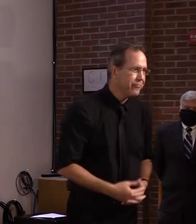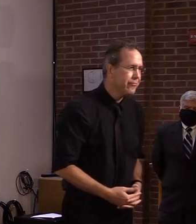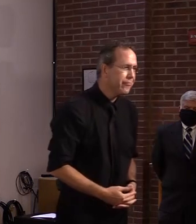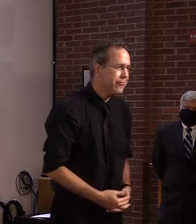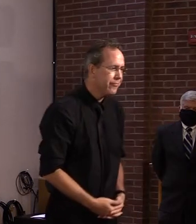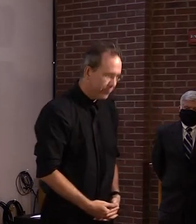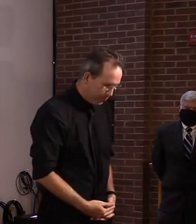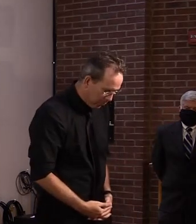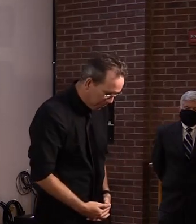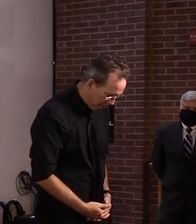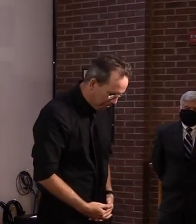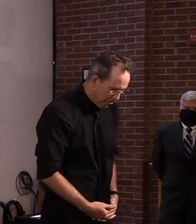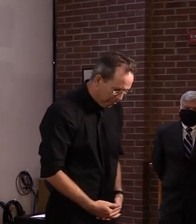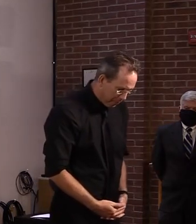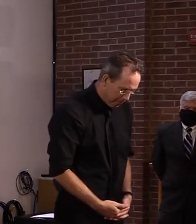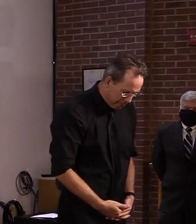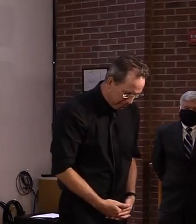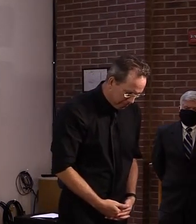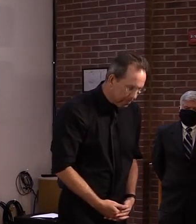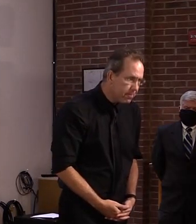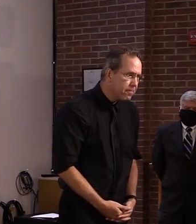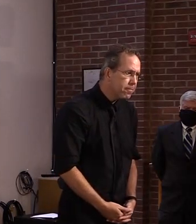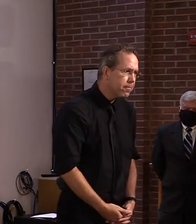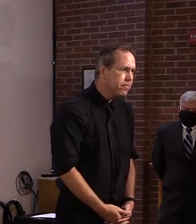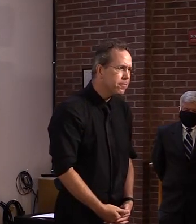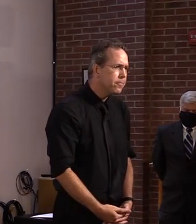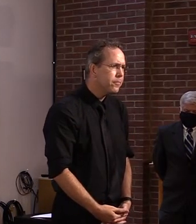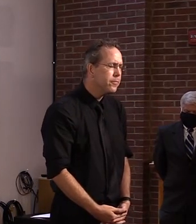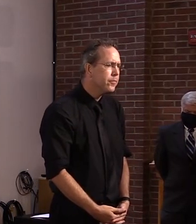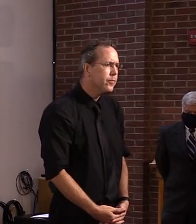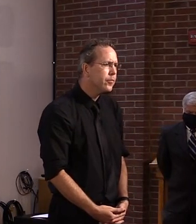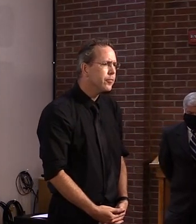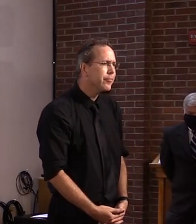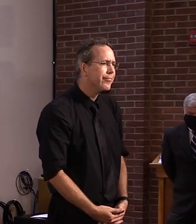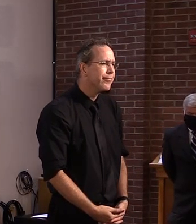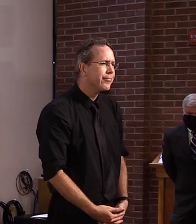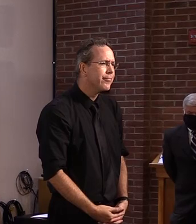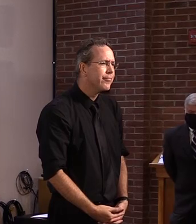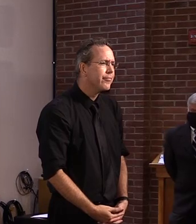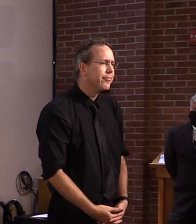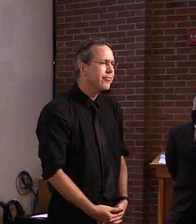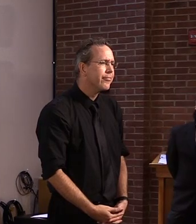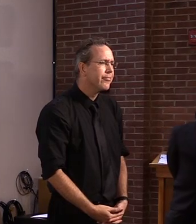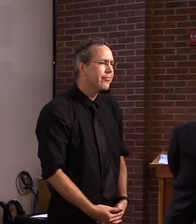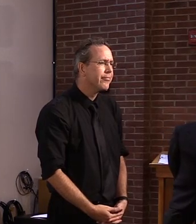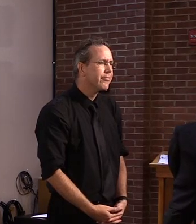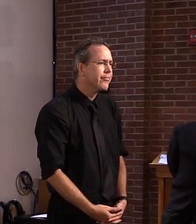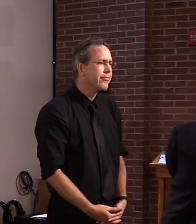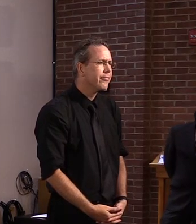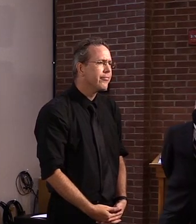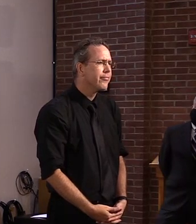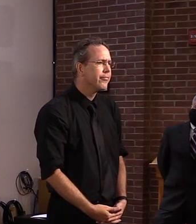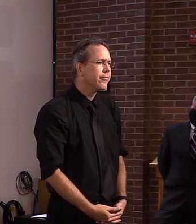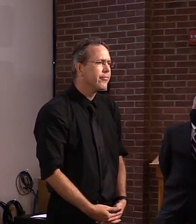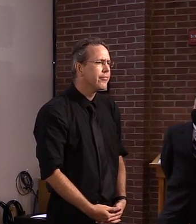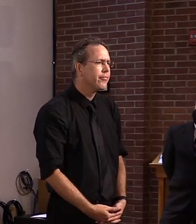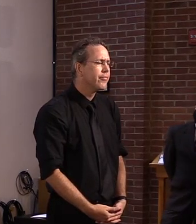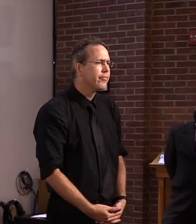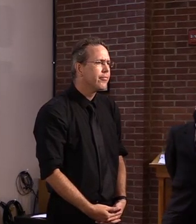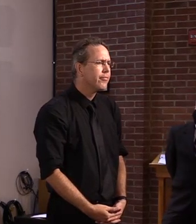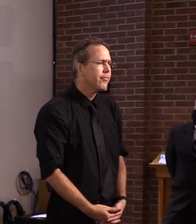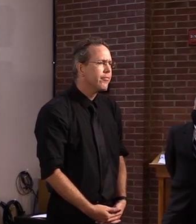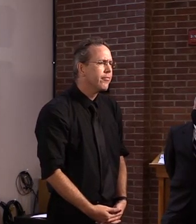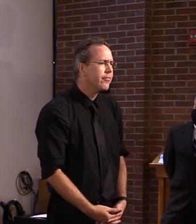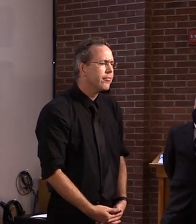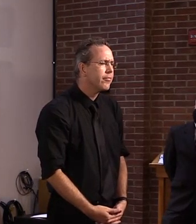Yes. Given the issues that colleges are already facing with off-campus parties and things like that, is it a question of when and